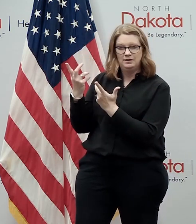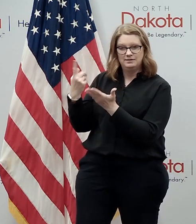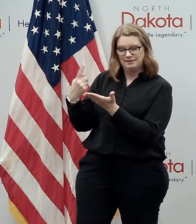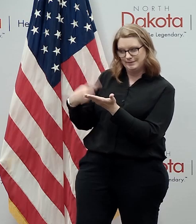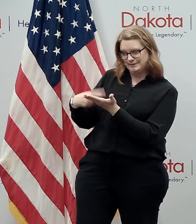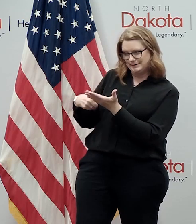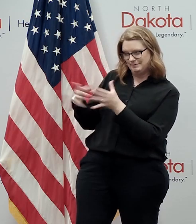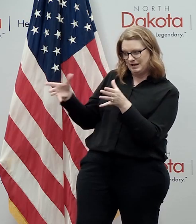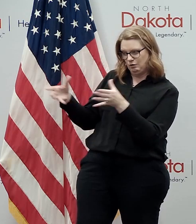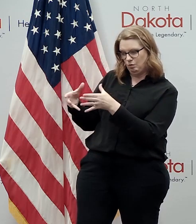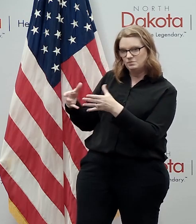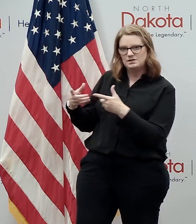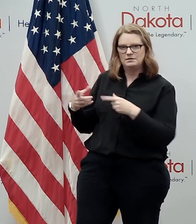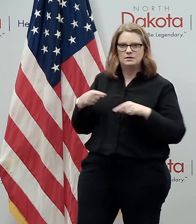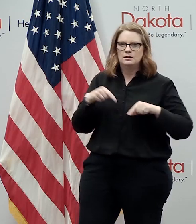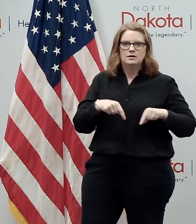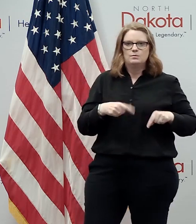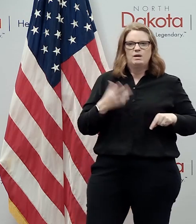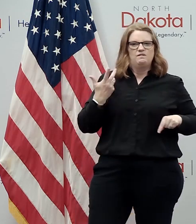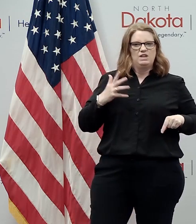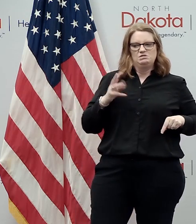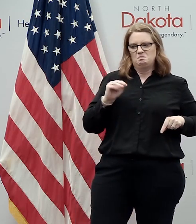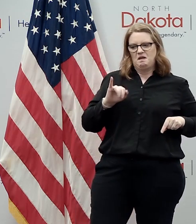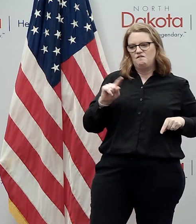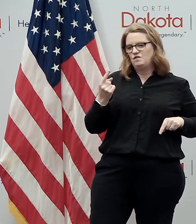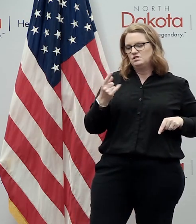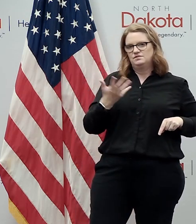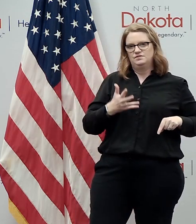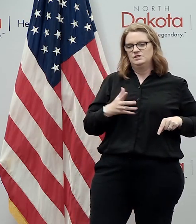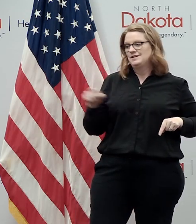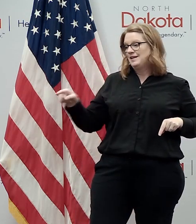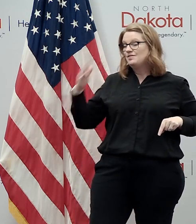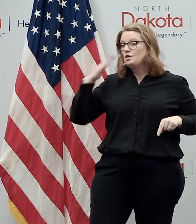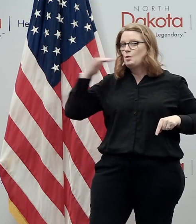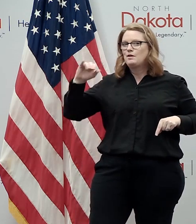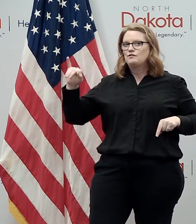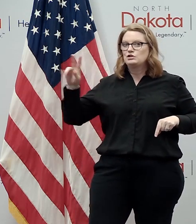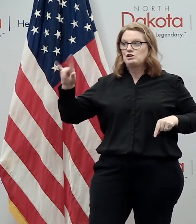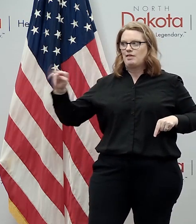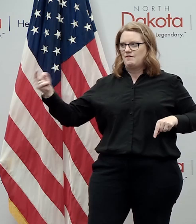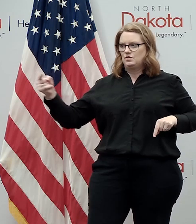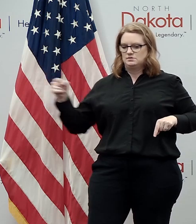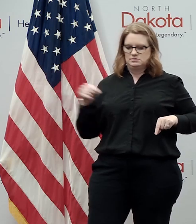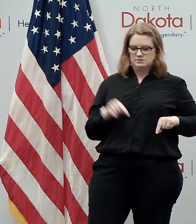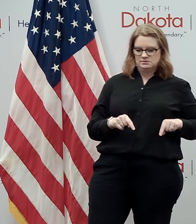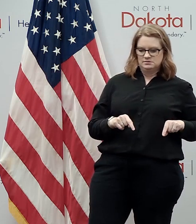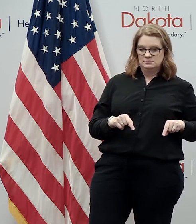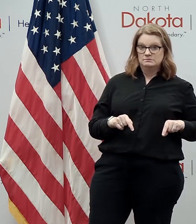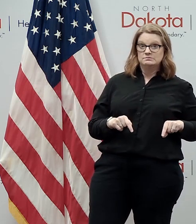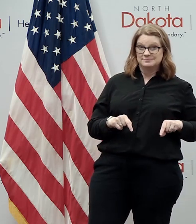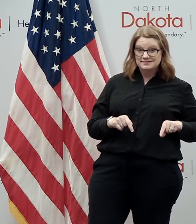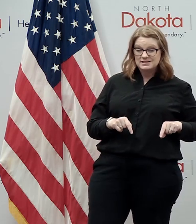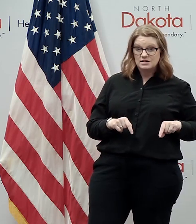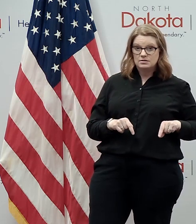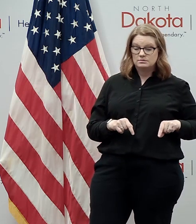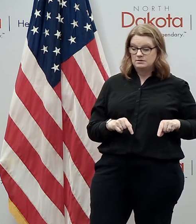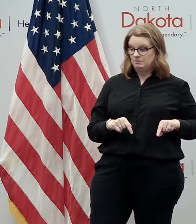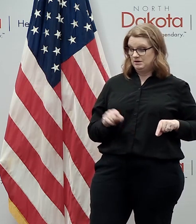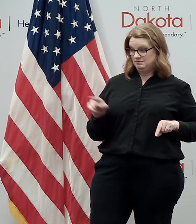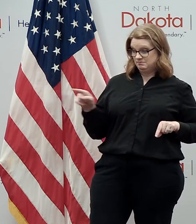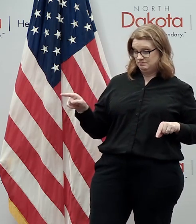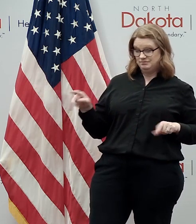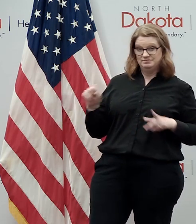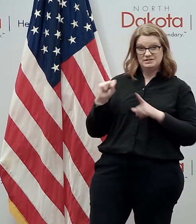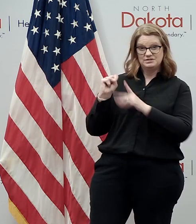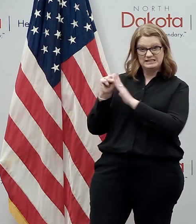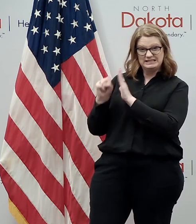that that you know hurdles that we passed on may 1st they're hoping for july 1 so so we we've got a i can't imagine how difficult would